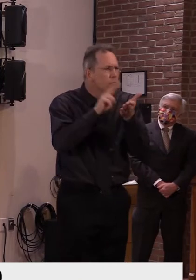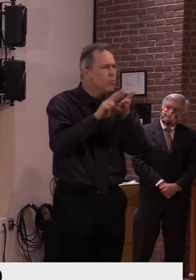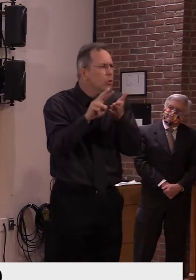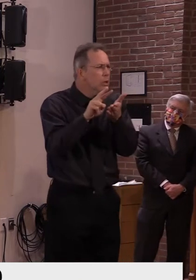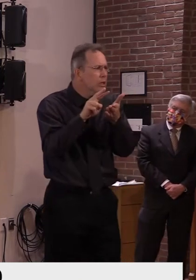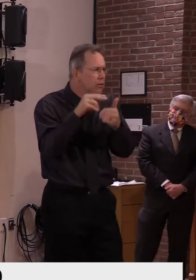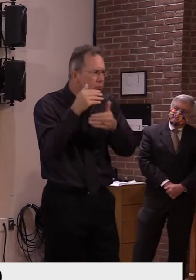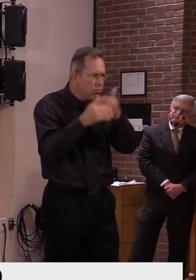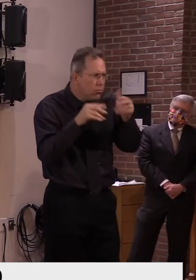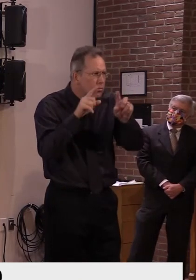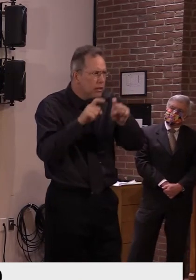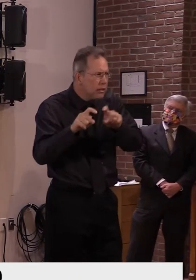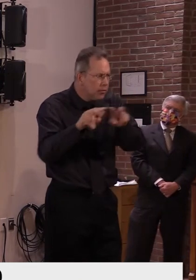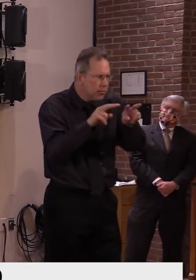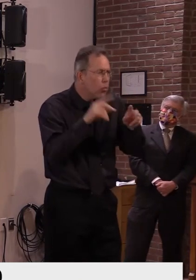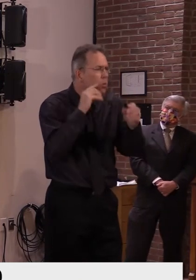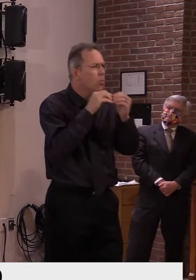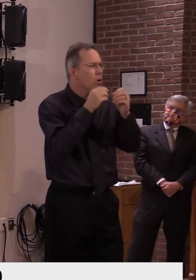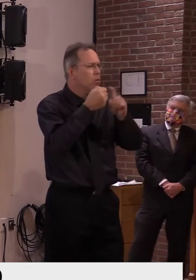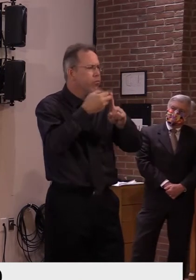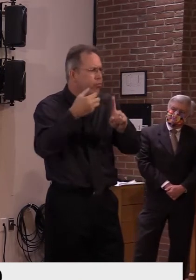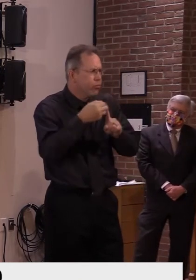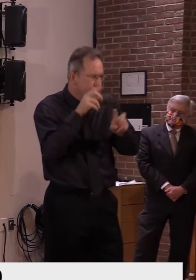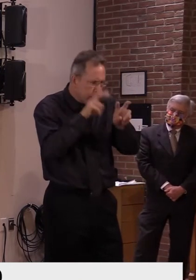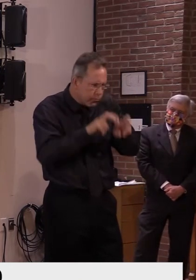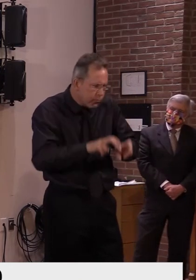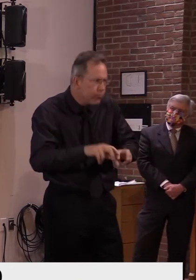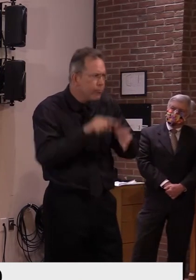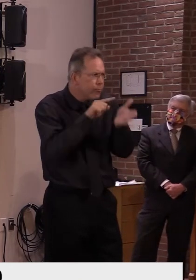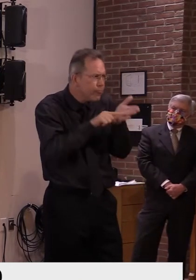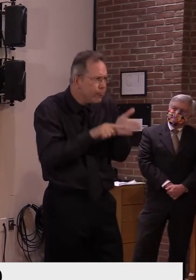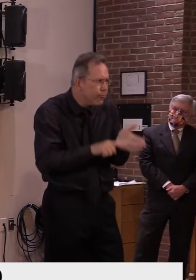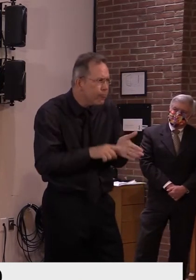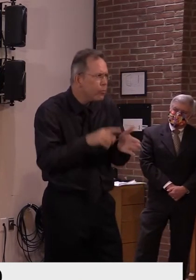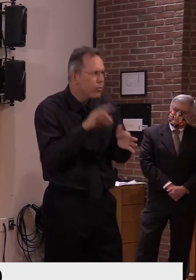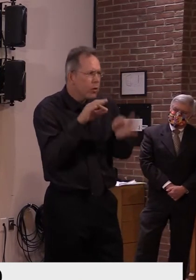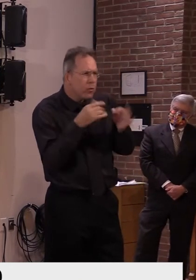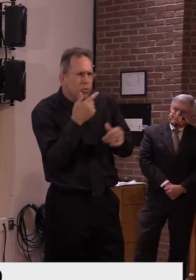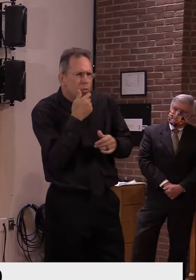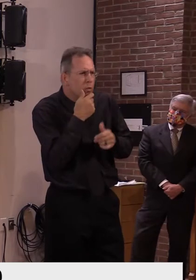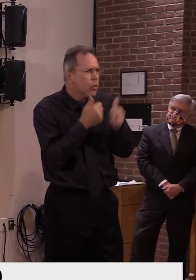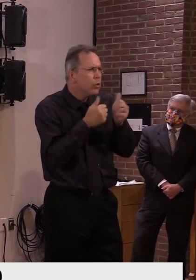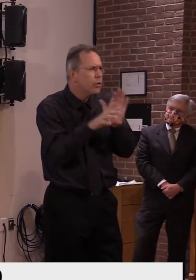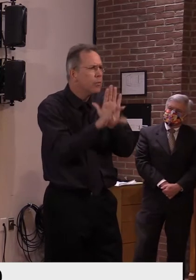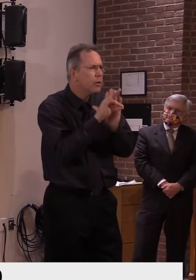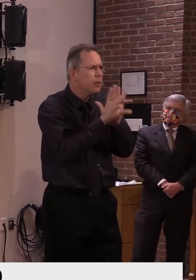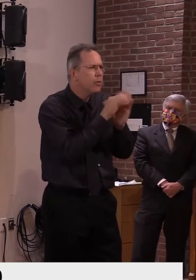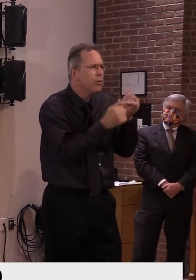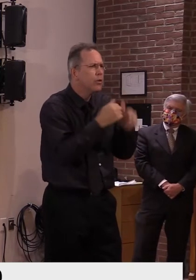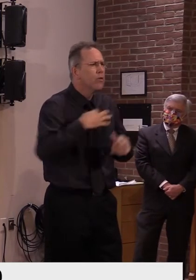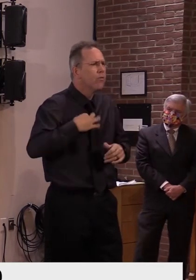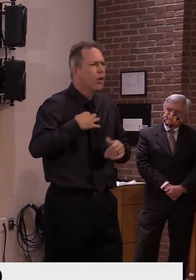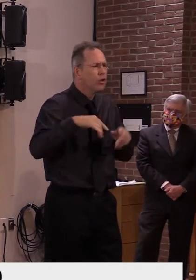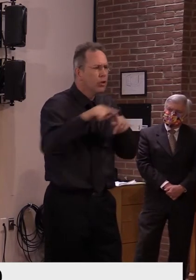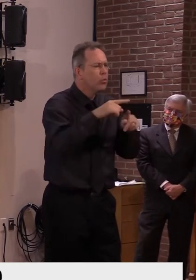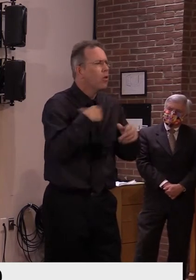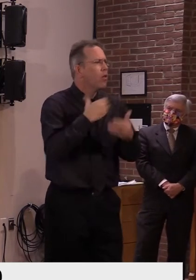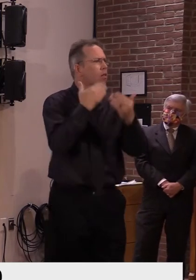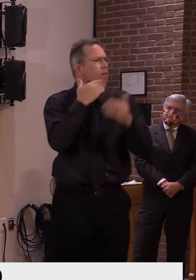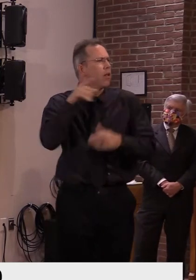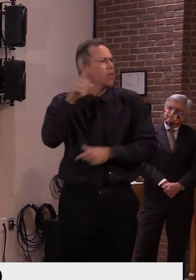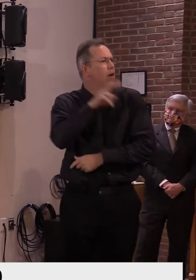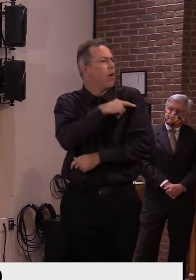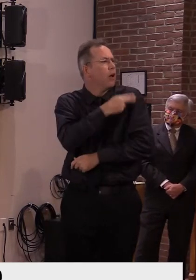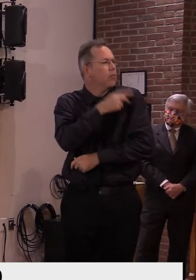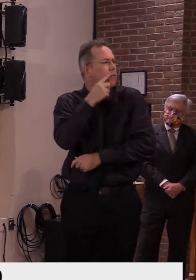want to again extend my thanks to Dr. John Brumstead, Dr. Steve Leffler at the Medical Center, and the teams there that